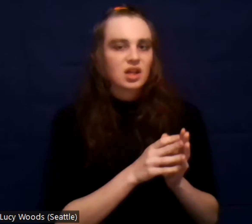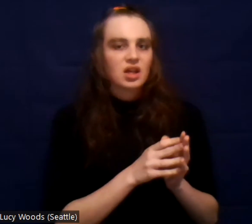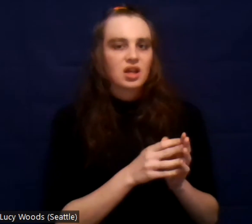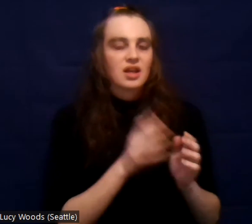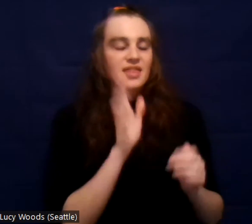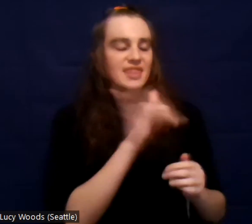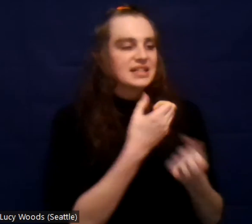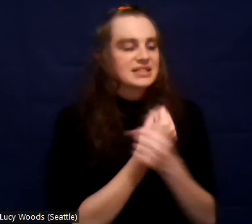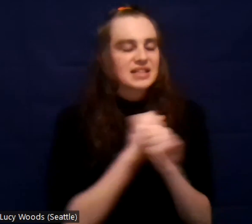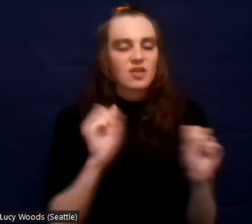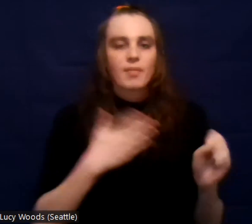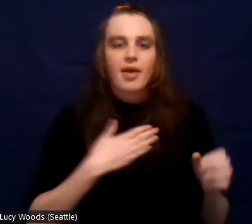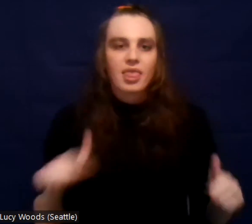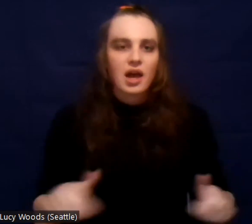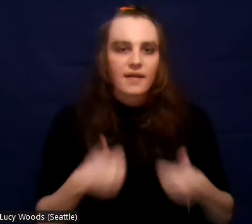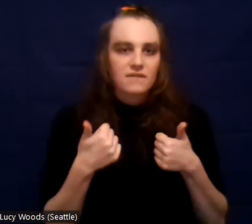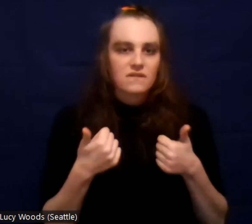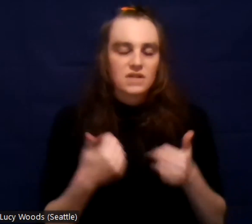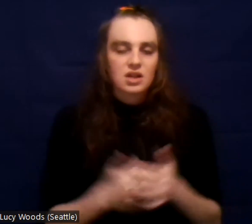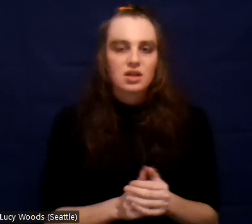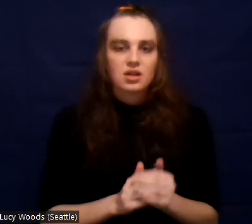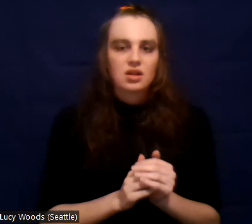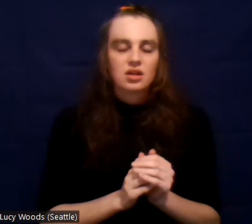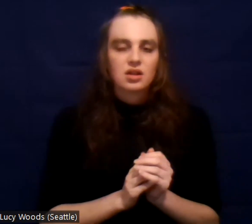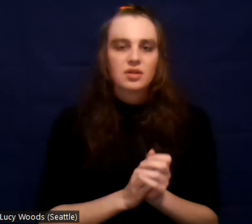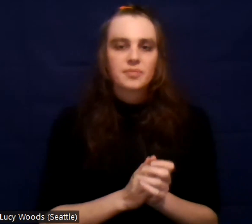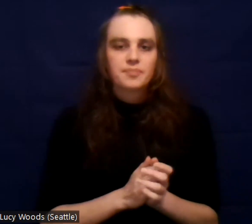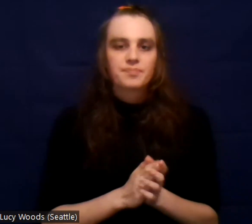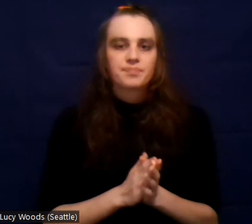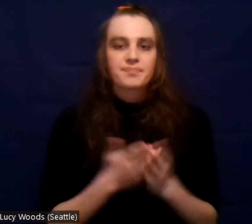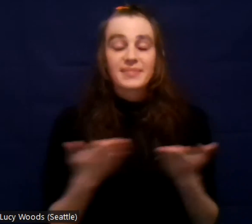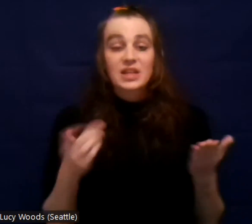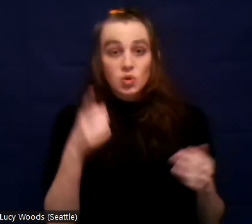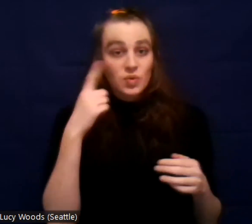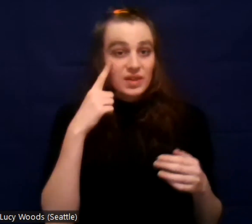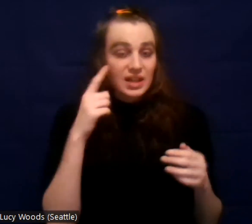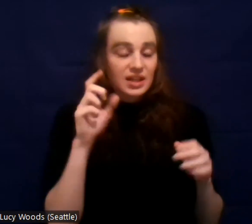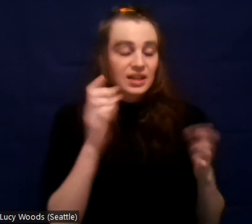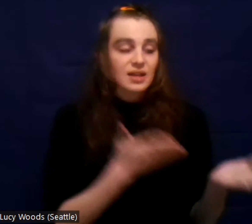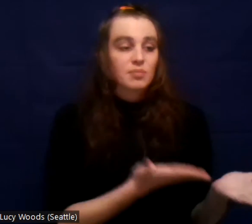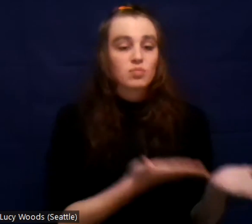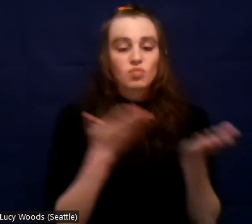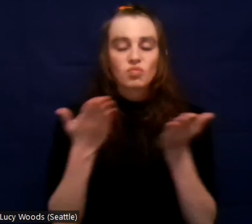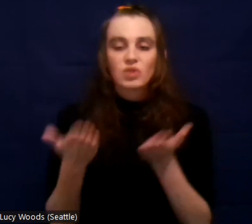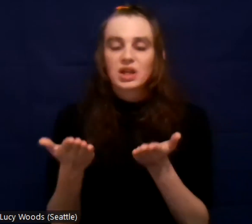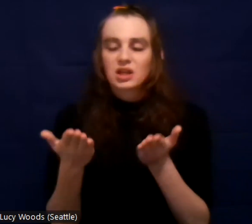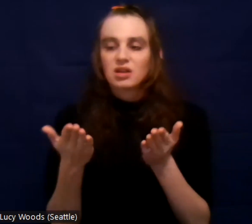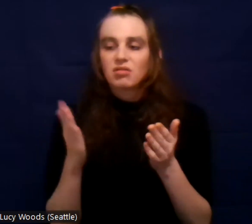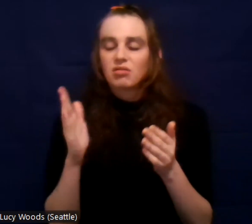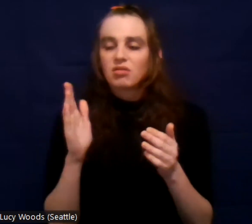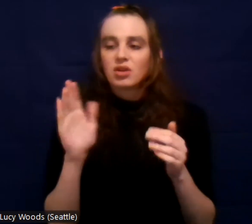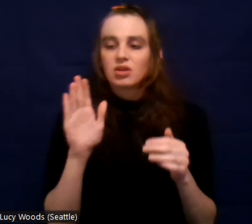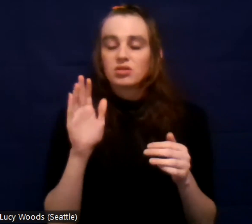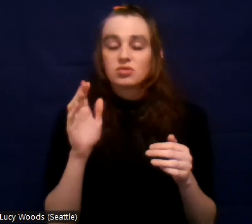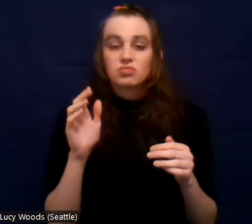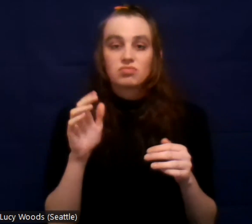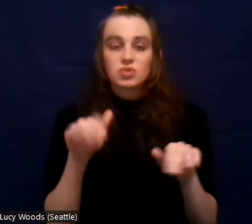is what saved my life. Uh, the things you think you can carry to the grave will ultimately carry you to the grave.